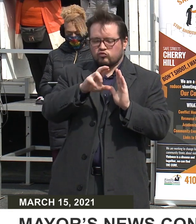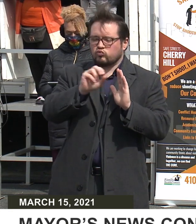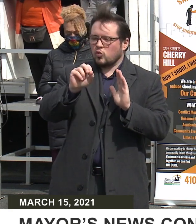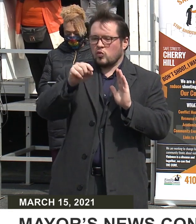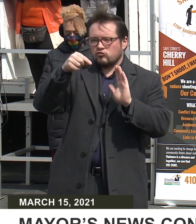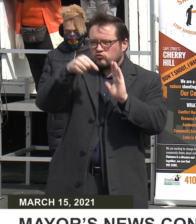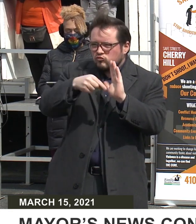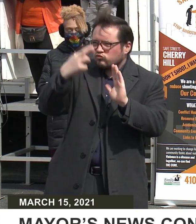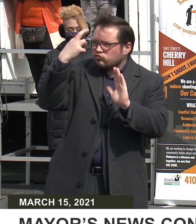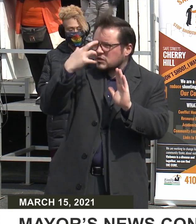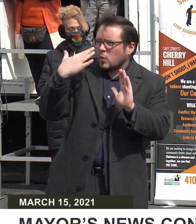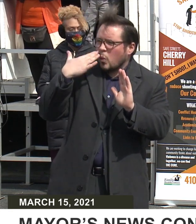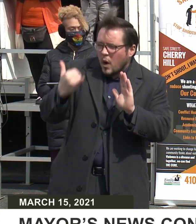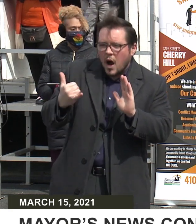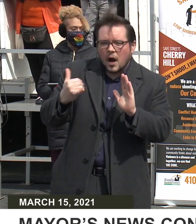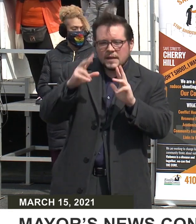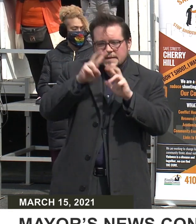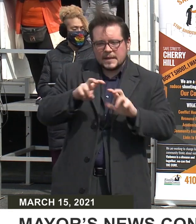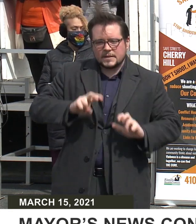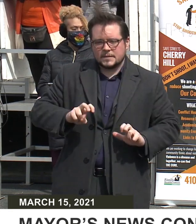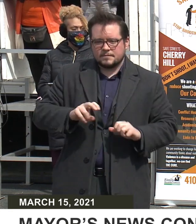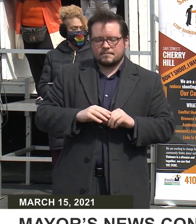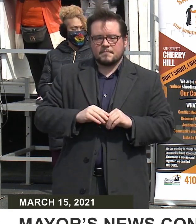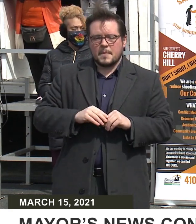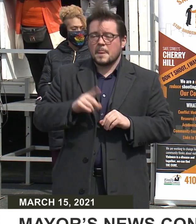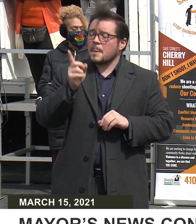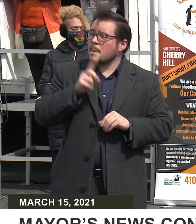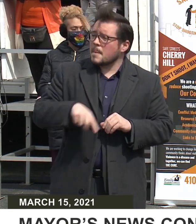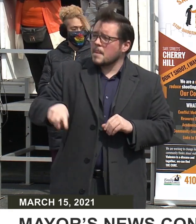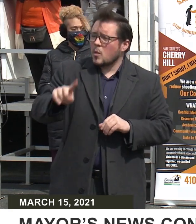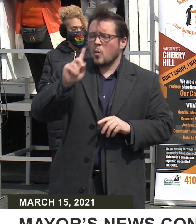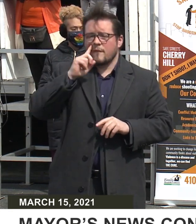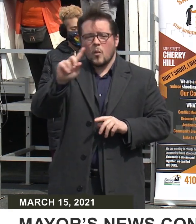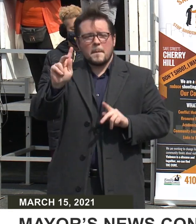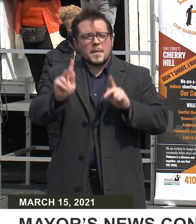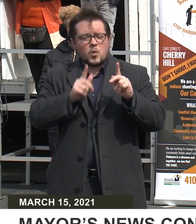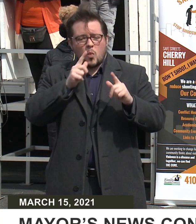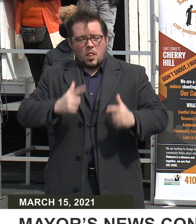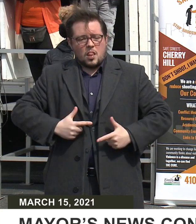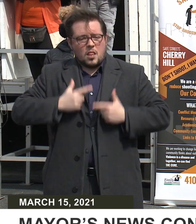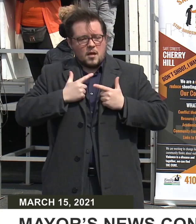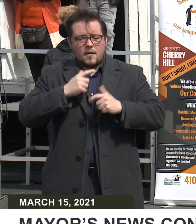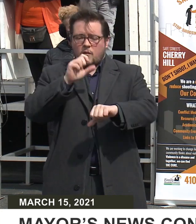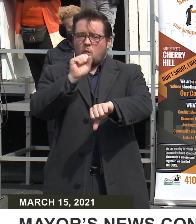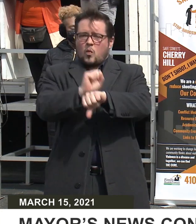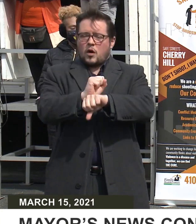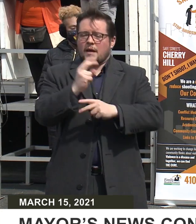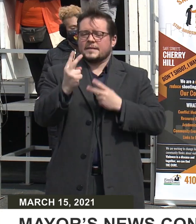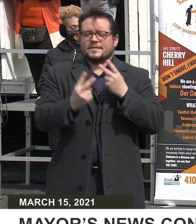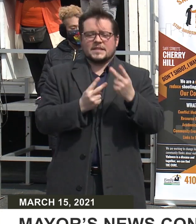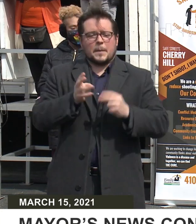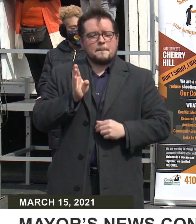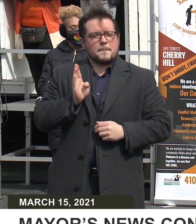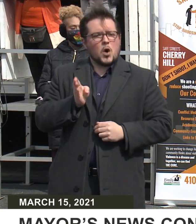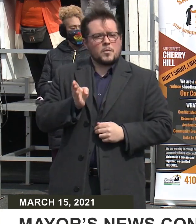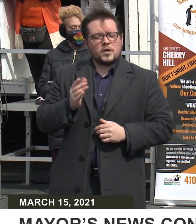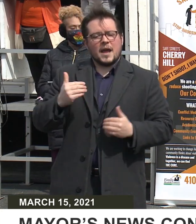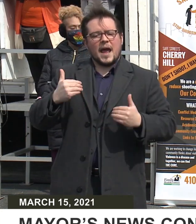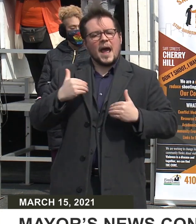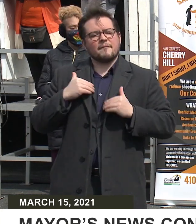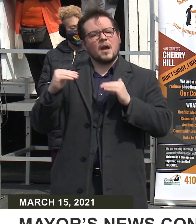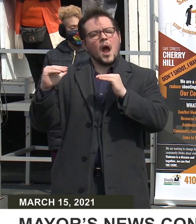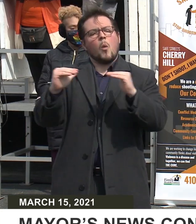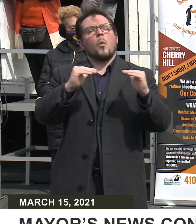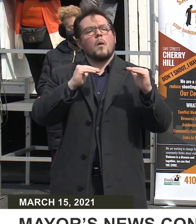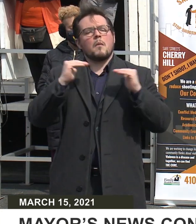The four results chosen were for people who live, work, and visit Baltimore City to have equitable life